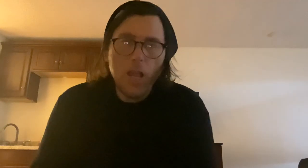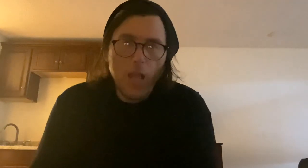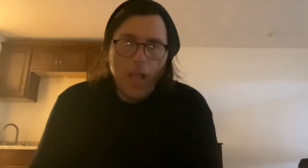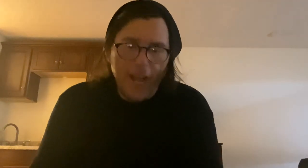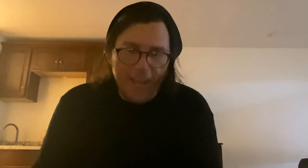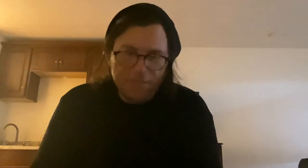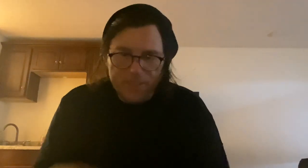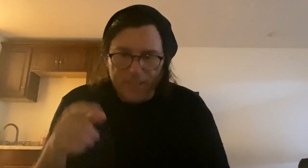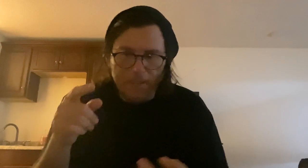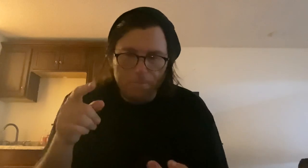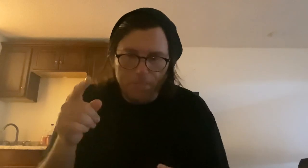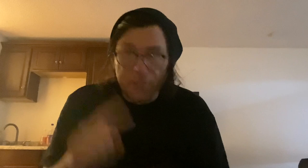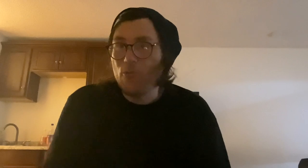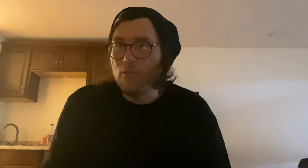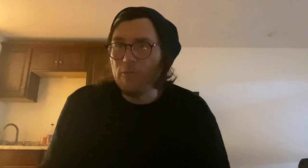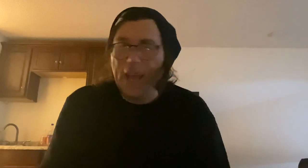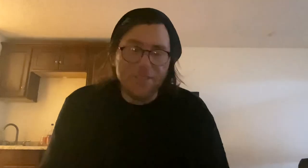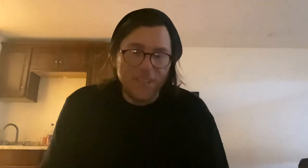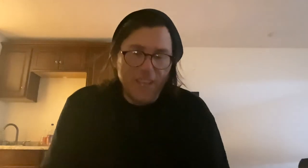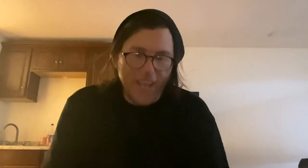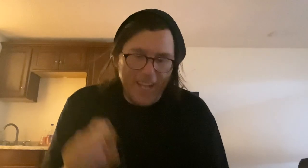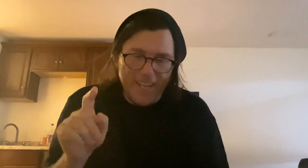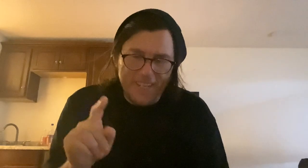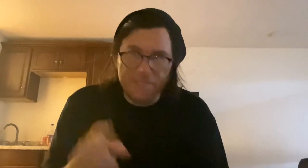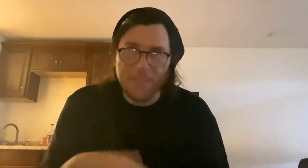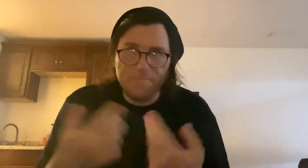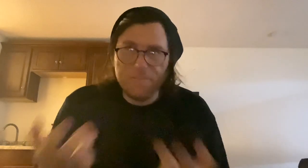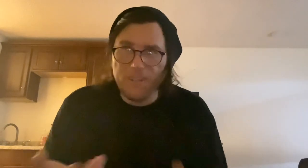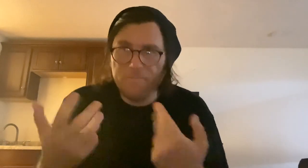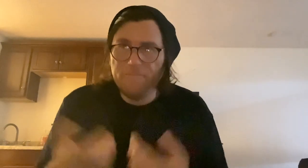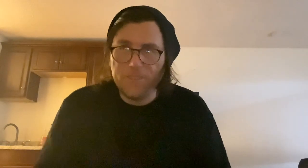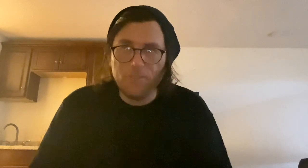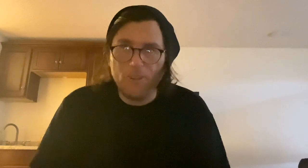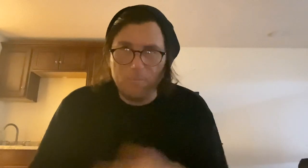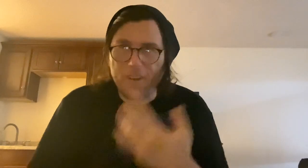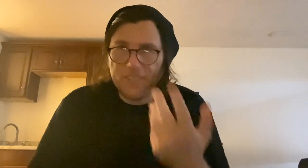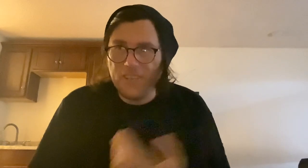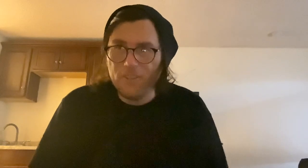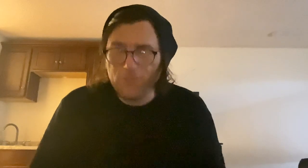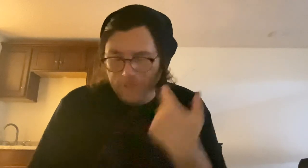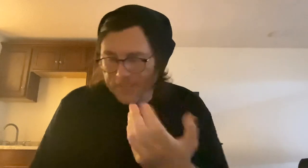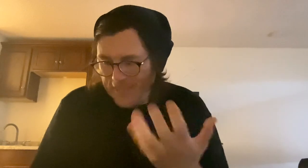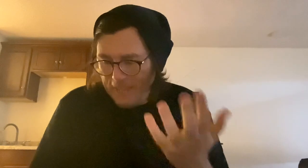I have to set up my store for Etsy to sell physical art products that I'll create and stuff.